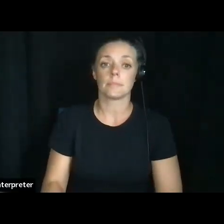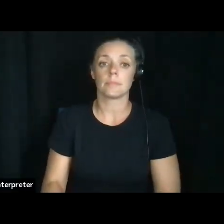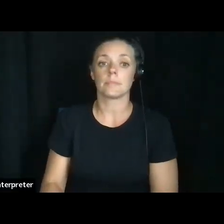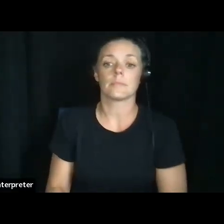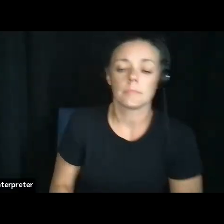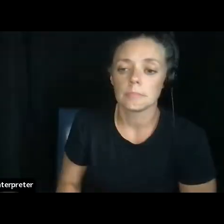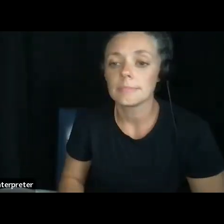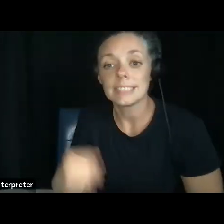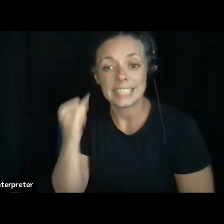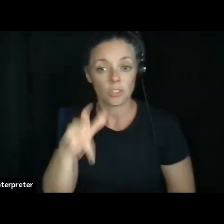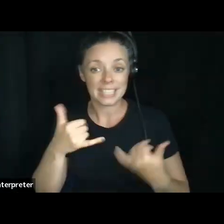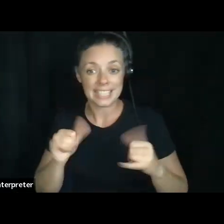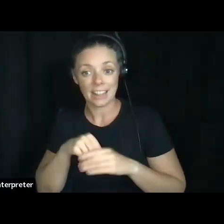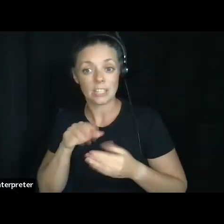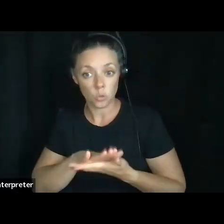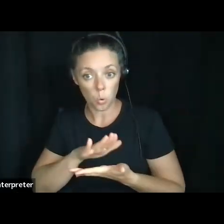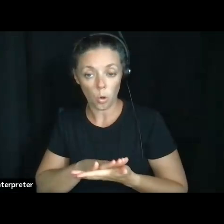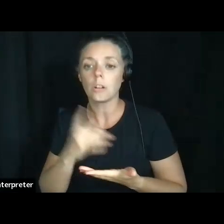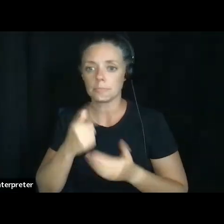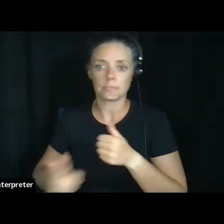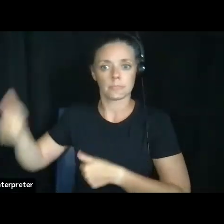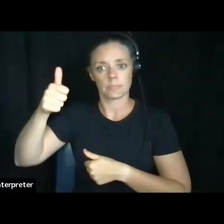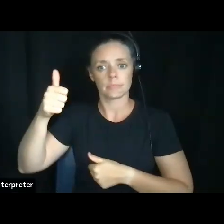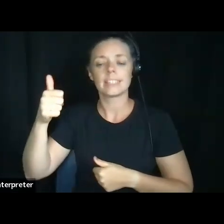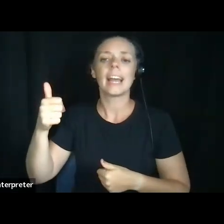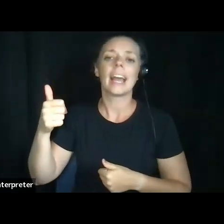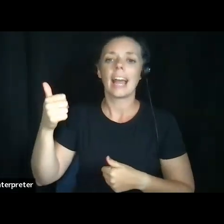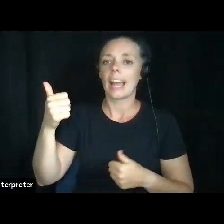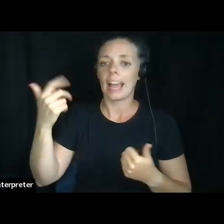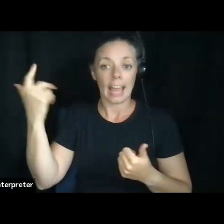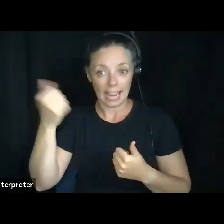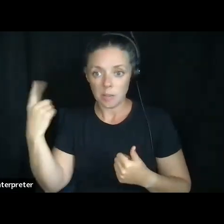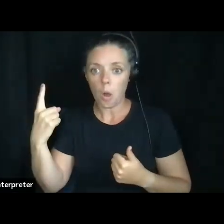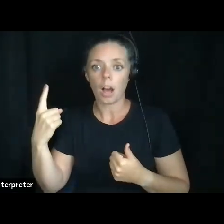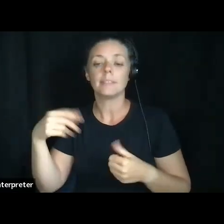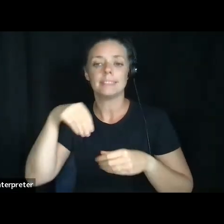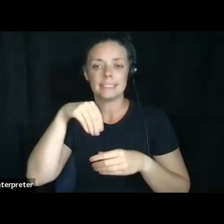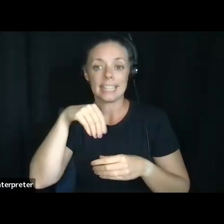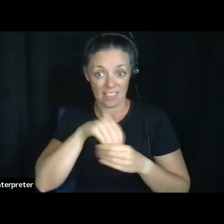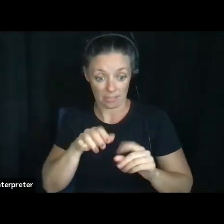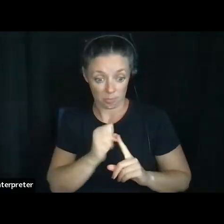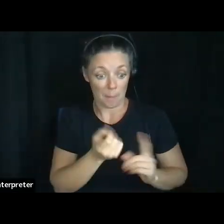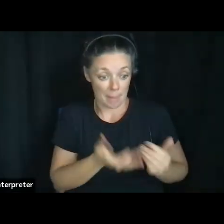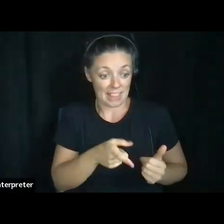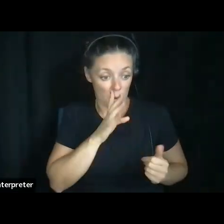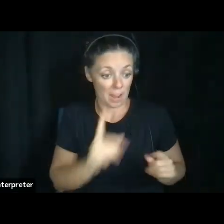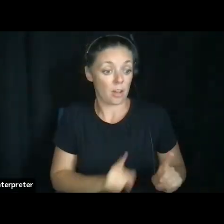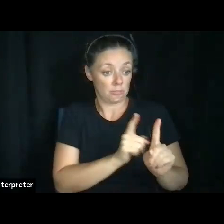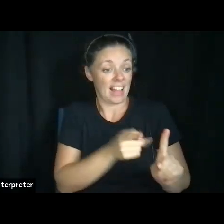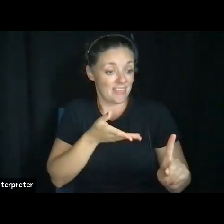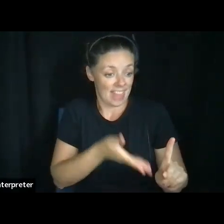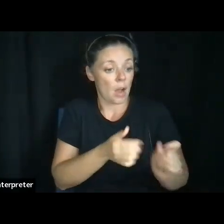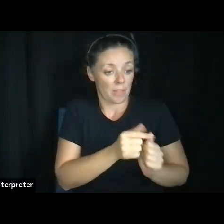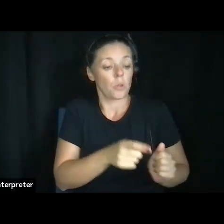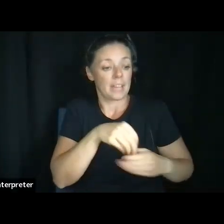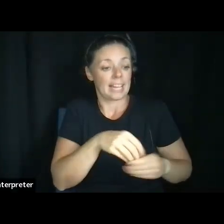school, um, just anybody who might be in a situation of being with you when an emergency happens, um, you want to